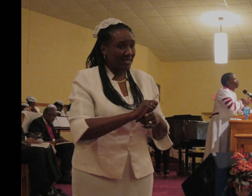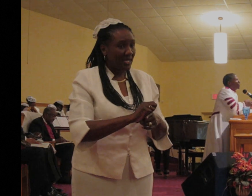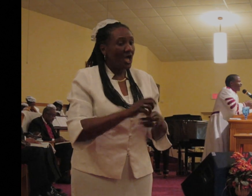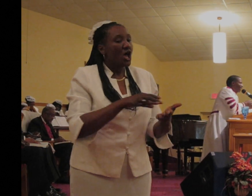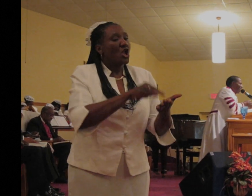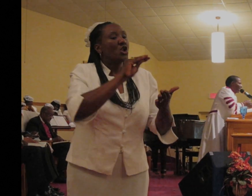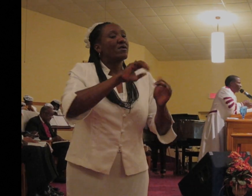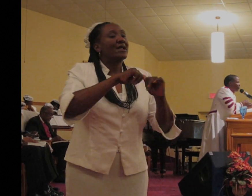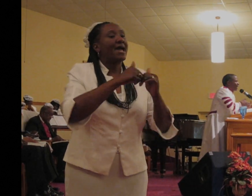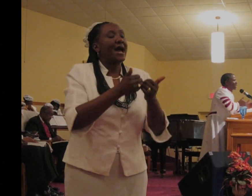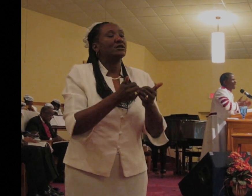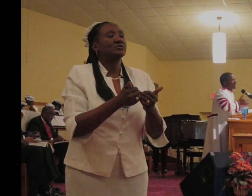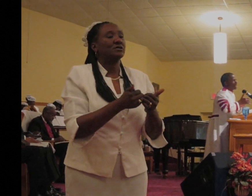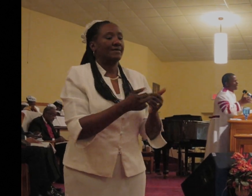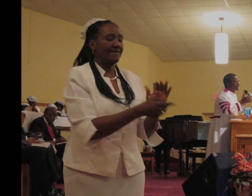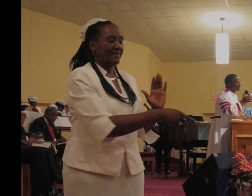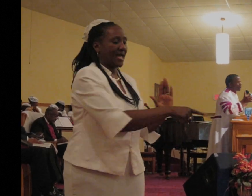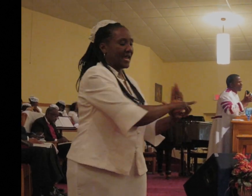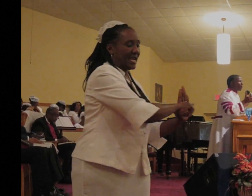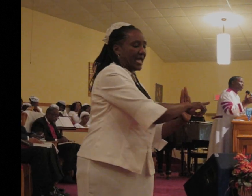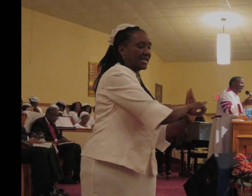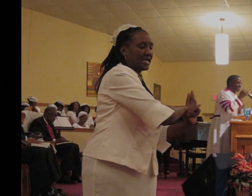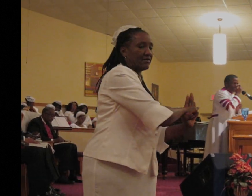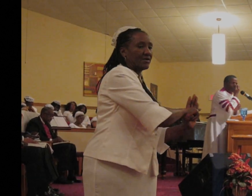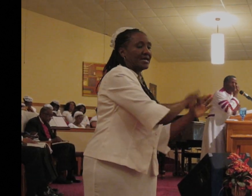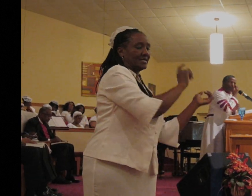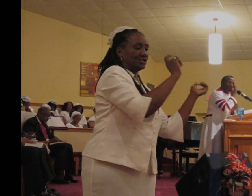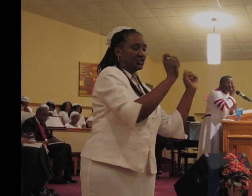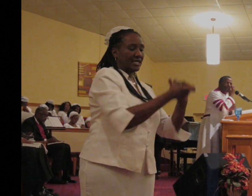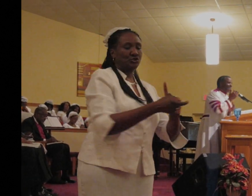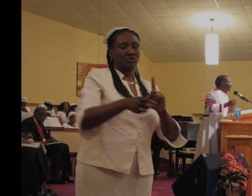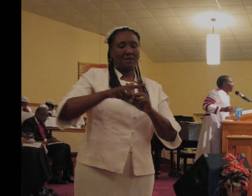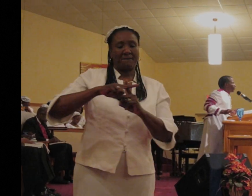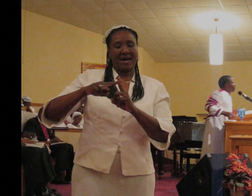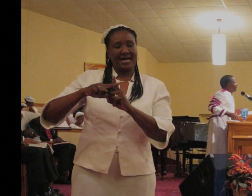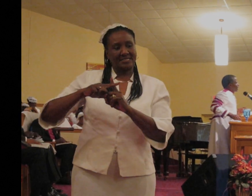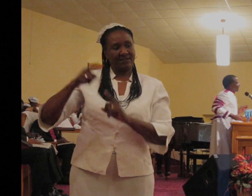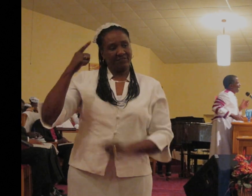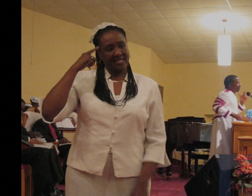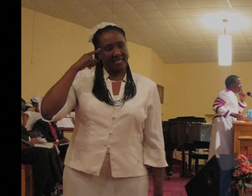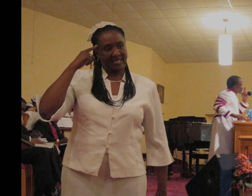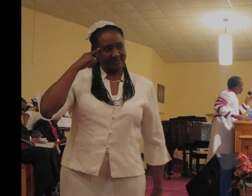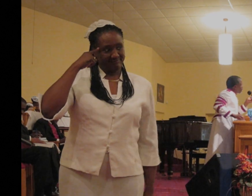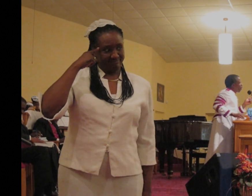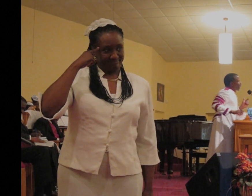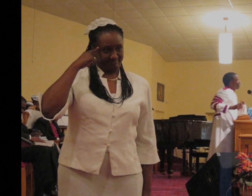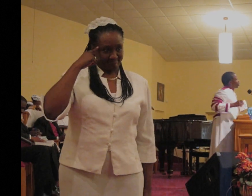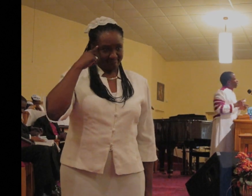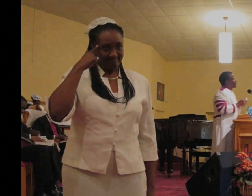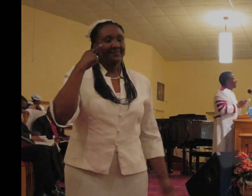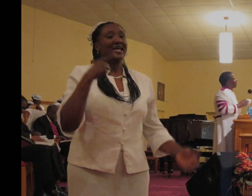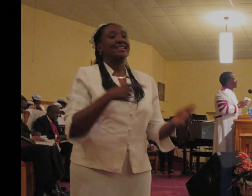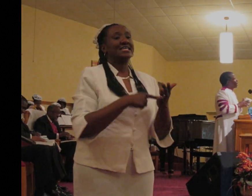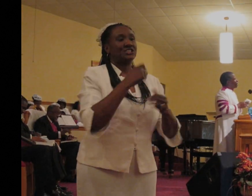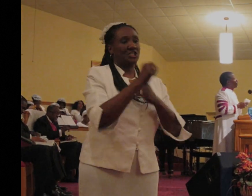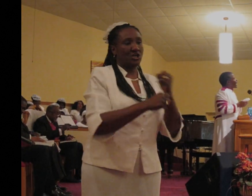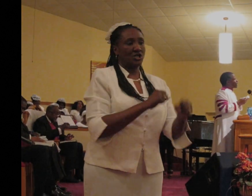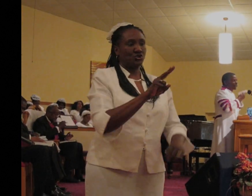move out of negative thinking into a positive. And I need you to understand, this year going into 2011, you've got to